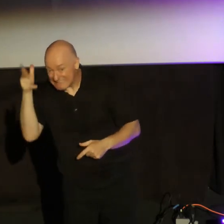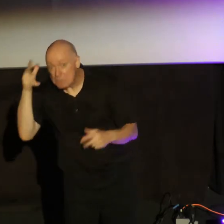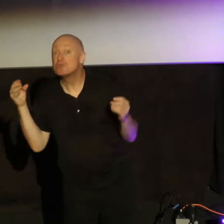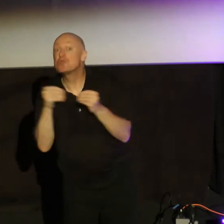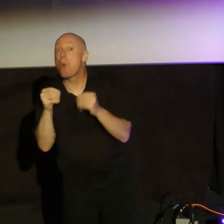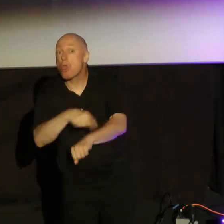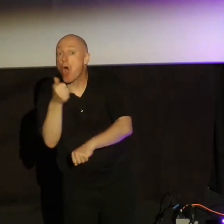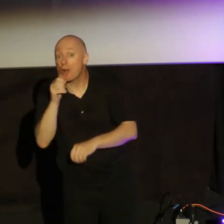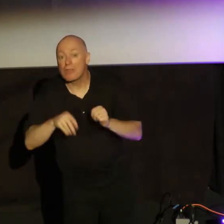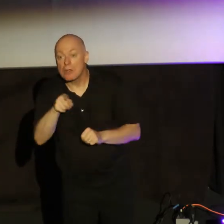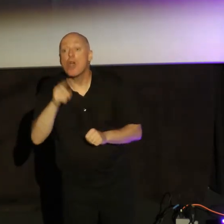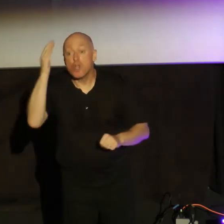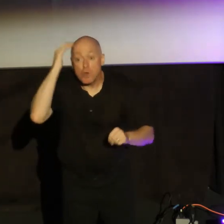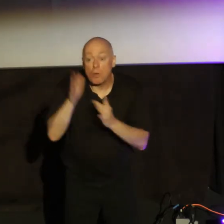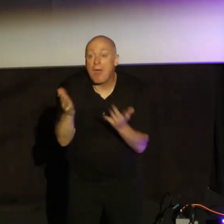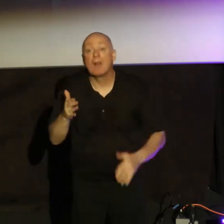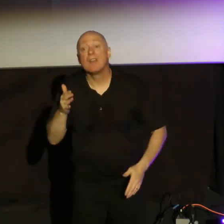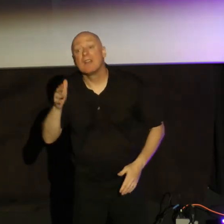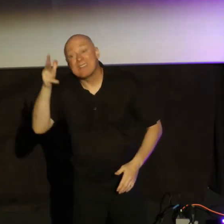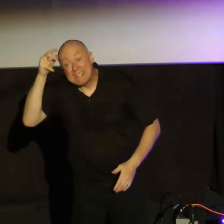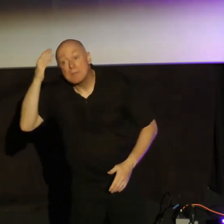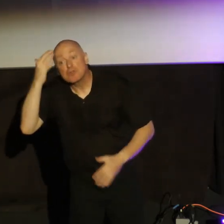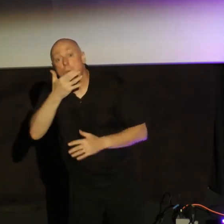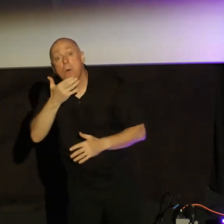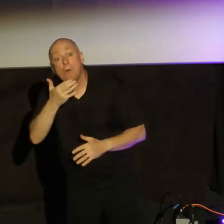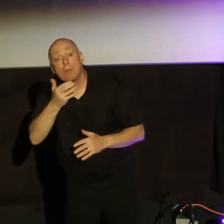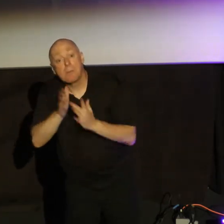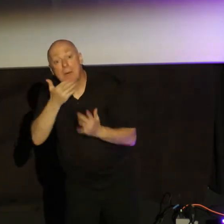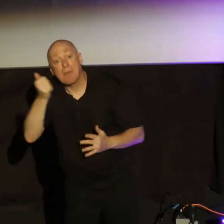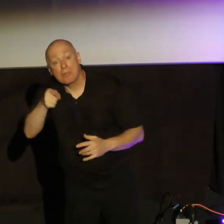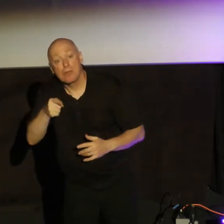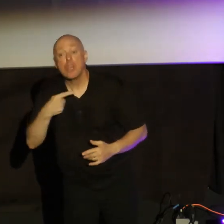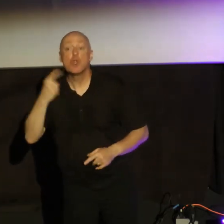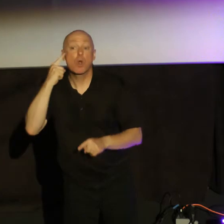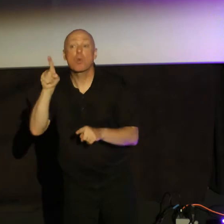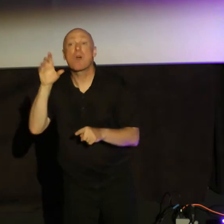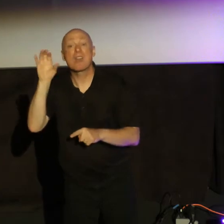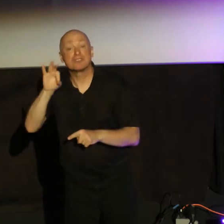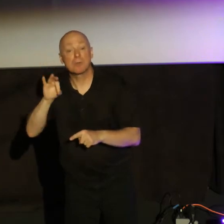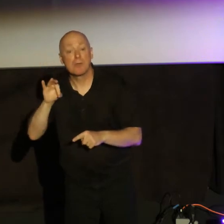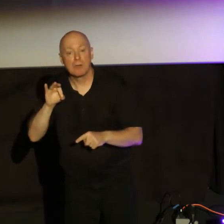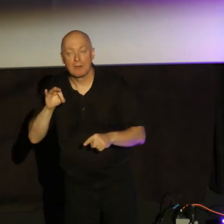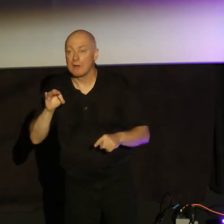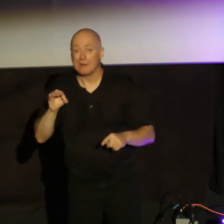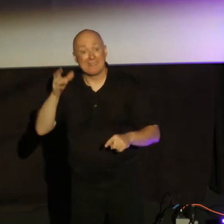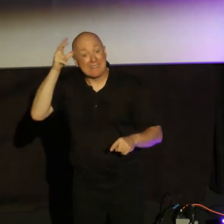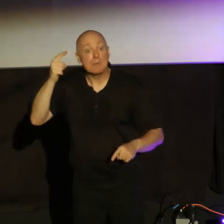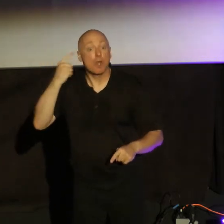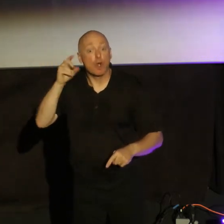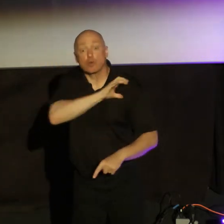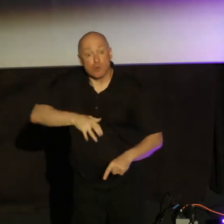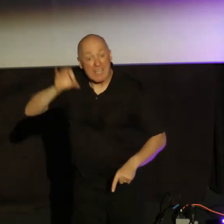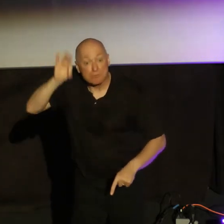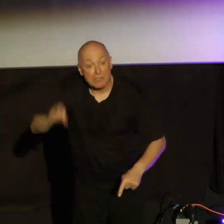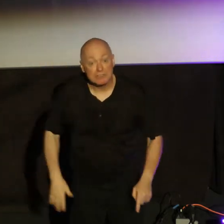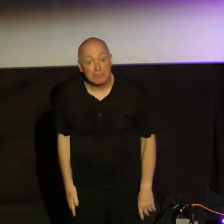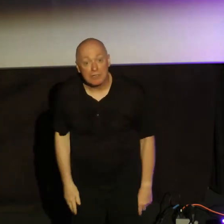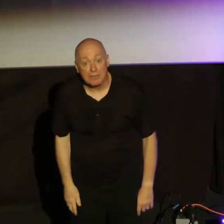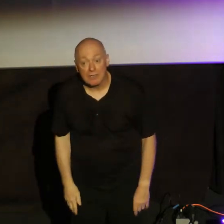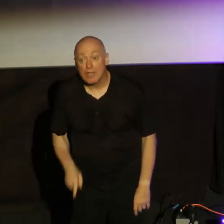You know your Bible. The demons know it better. You've heard a hundred sermons. The demons have heard Christ himself preach. You fear God.